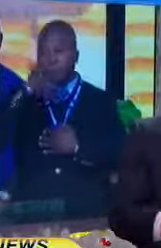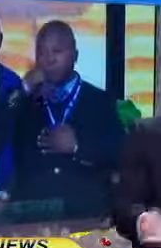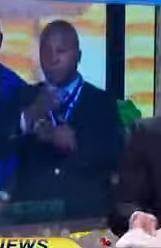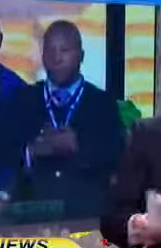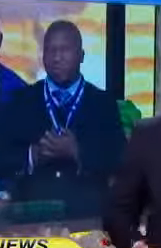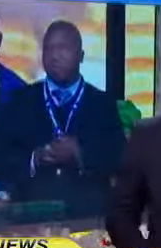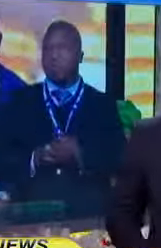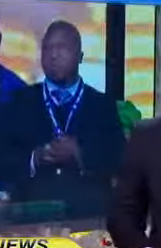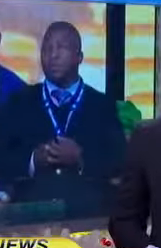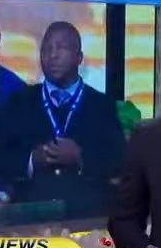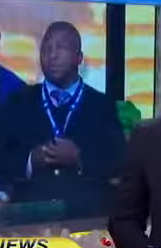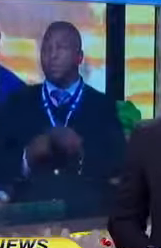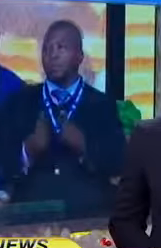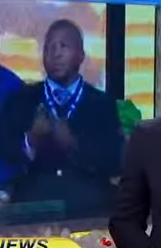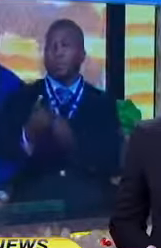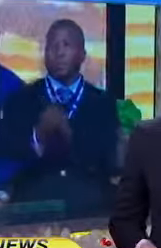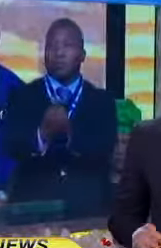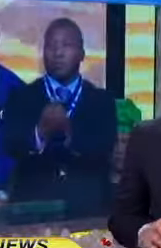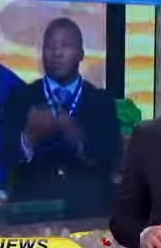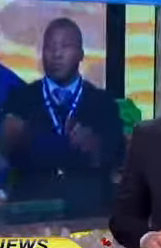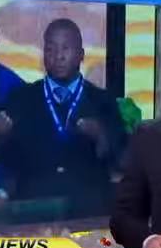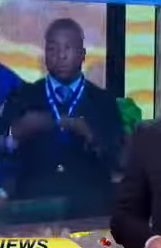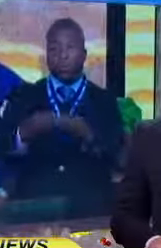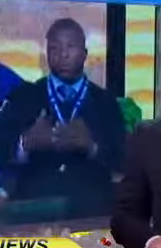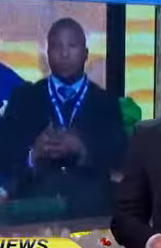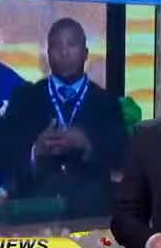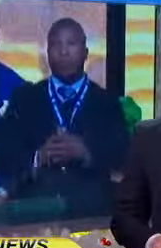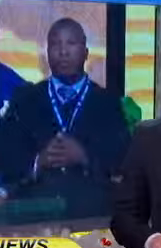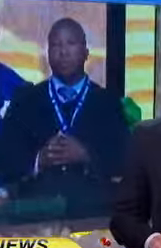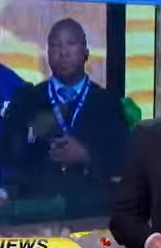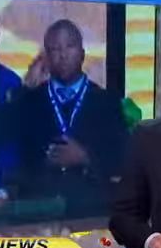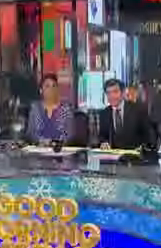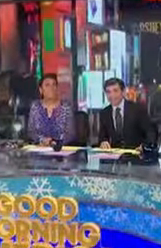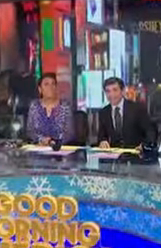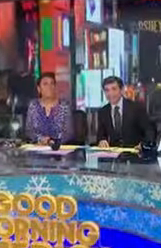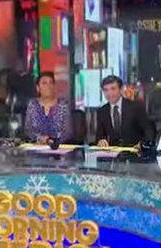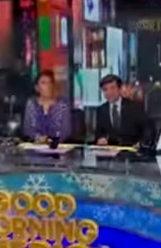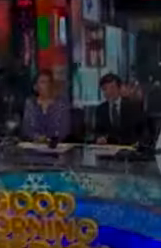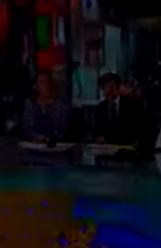Owners of that company have now disappeared. George and Robin. At least for a while. OK, Gio, thanks very much.